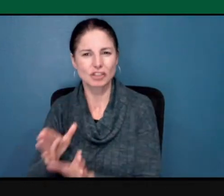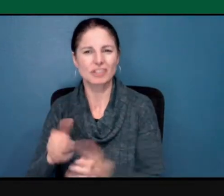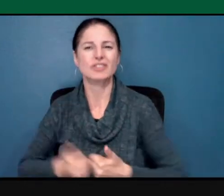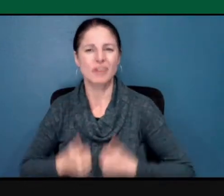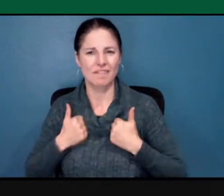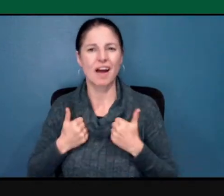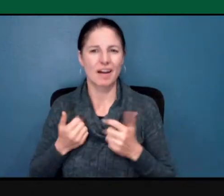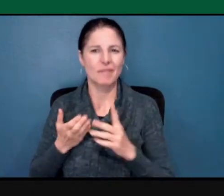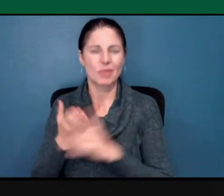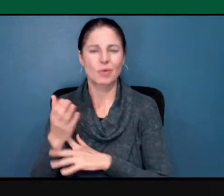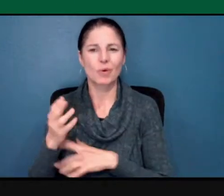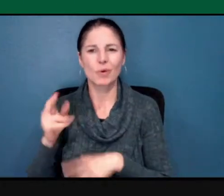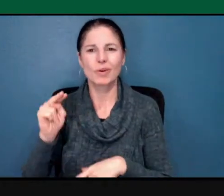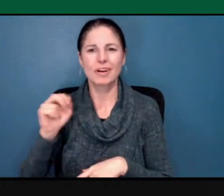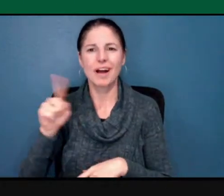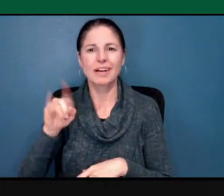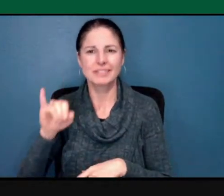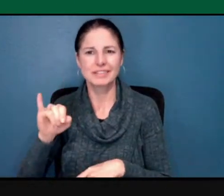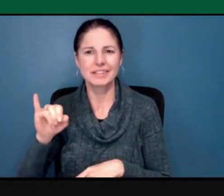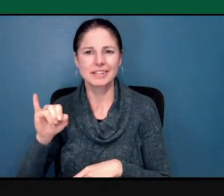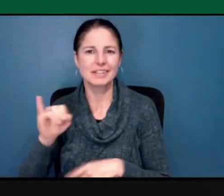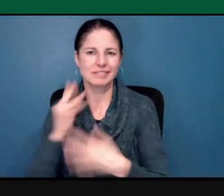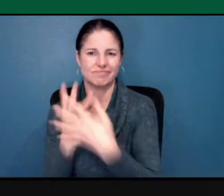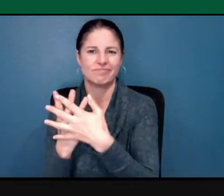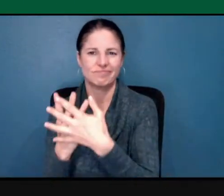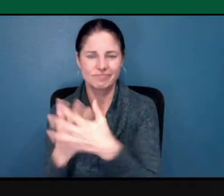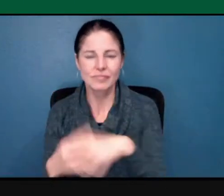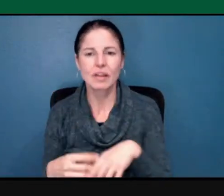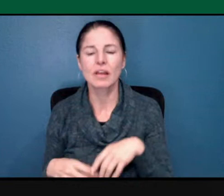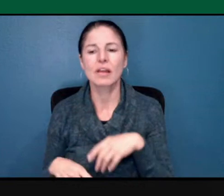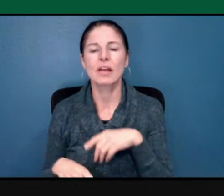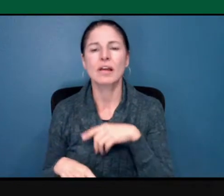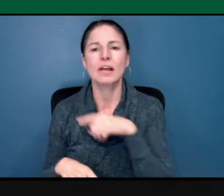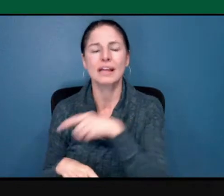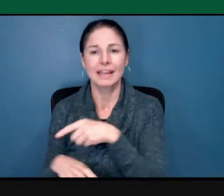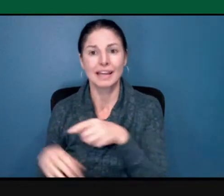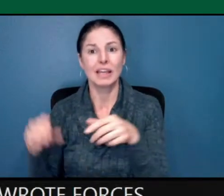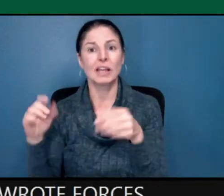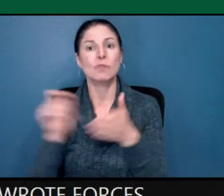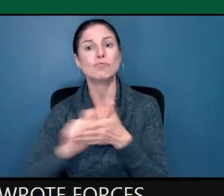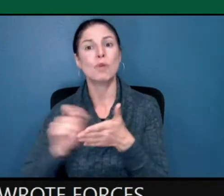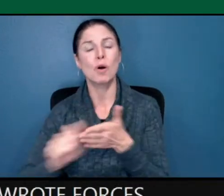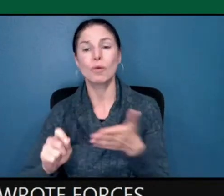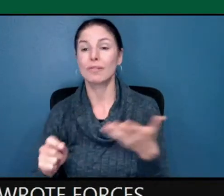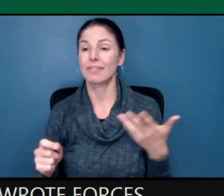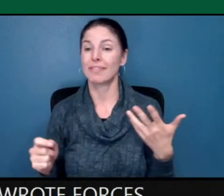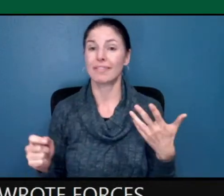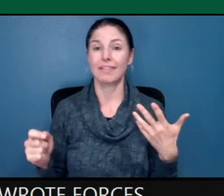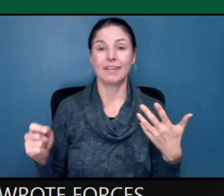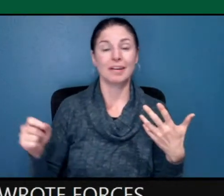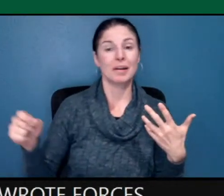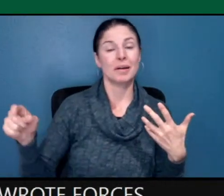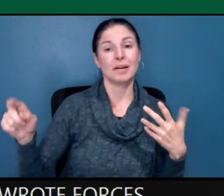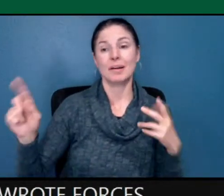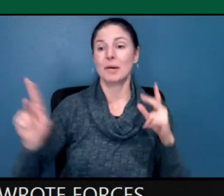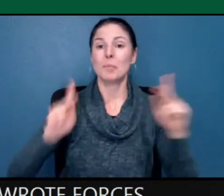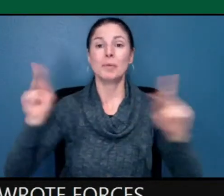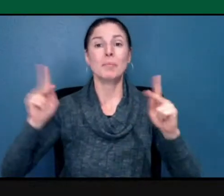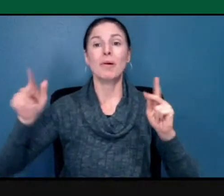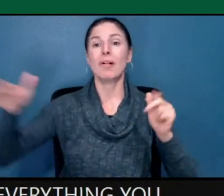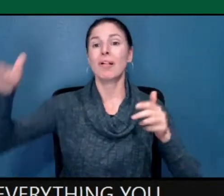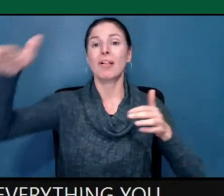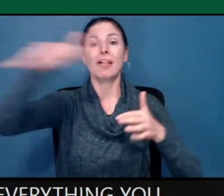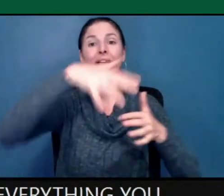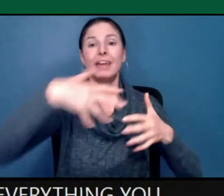He wrote, forces beyond our control can take away everything you possess, except